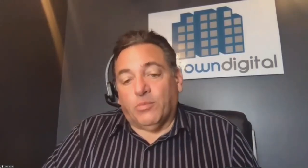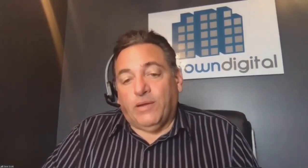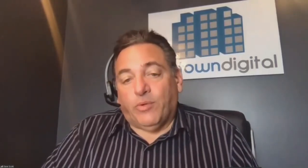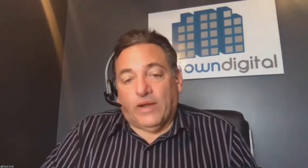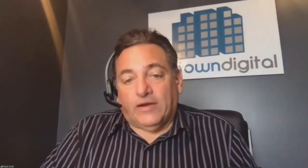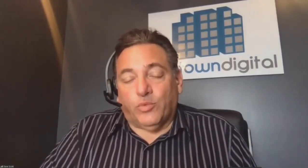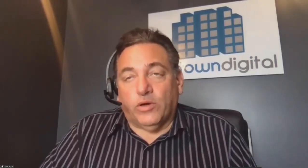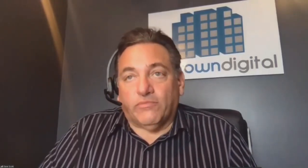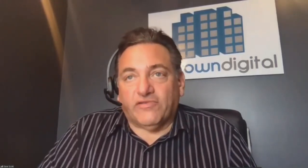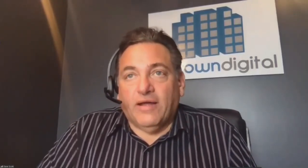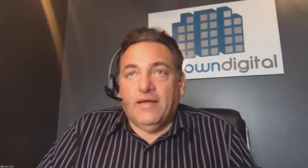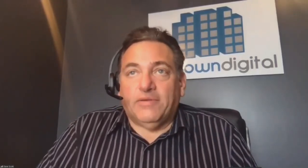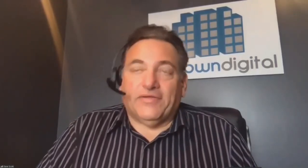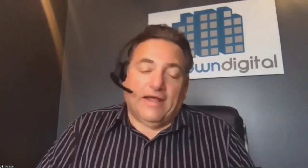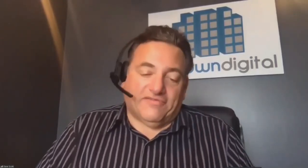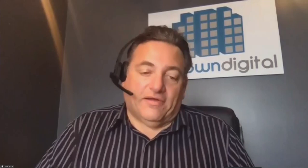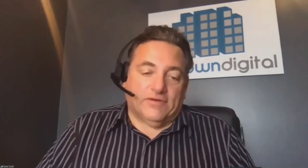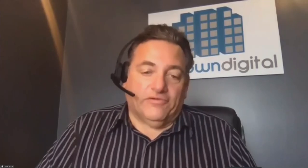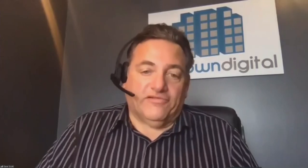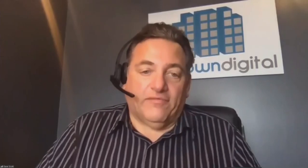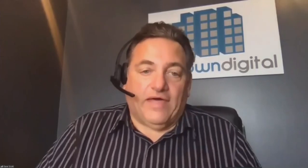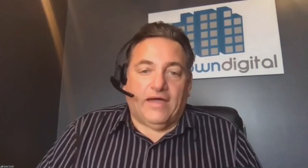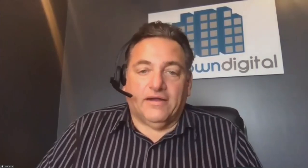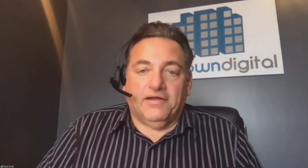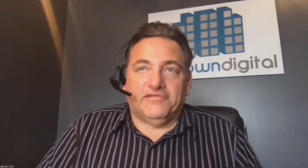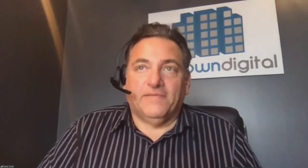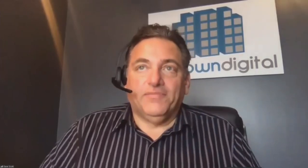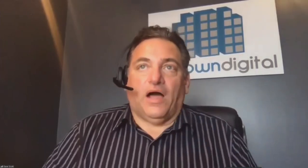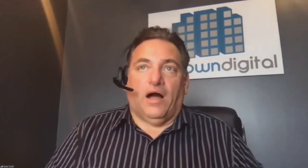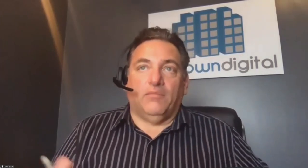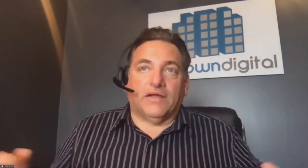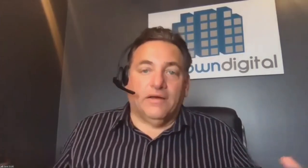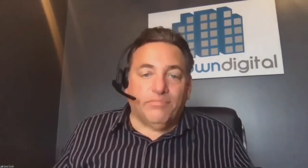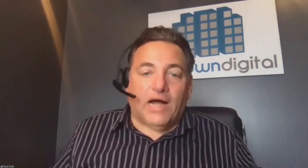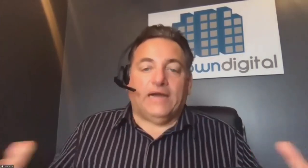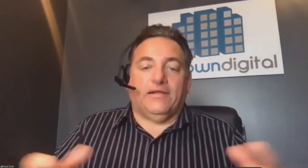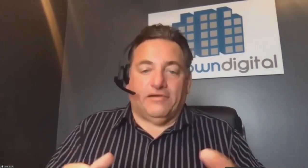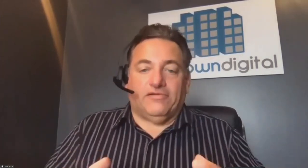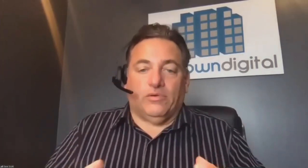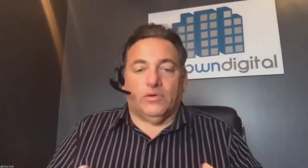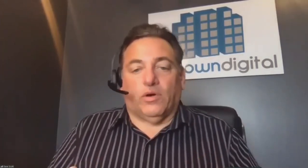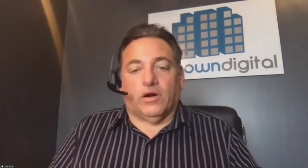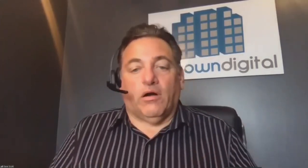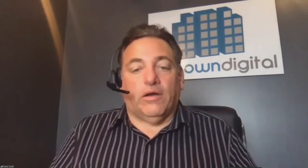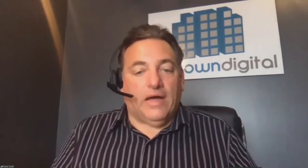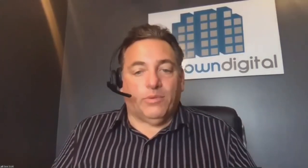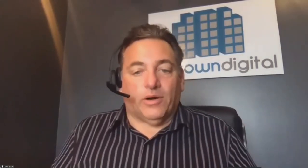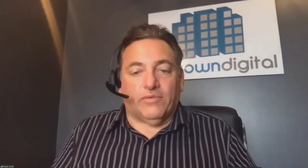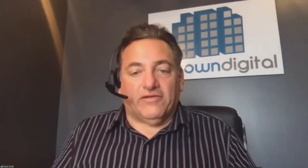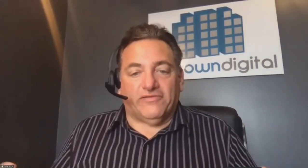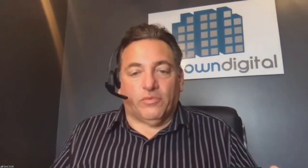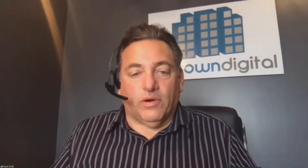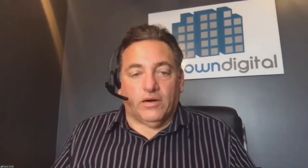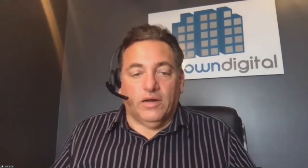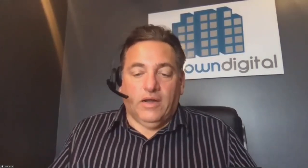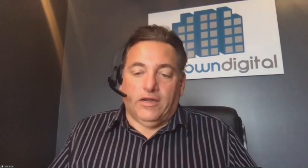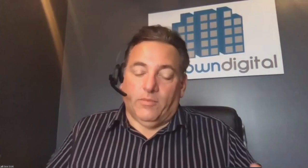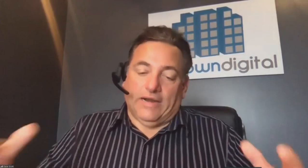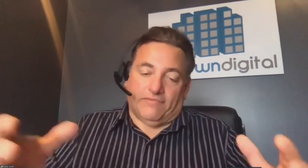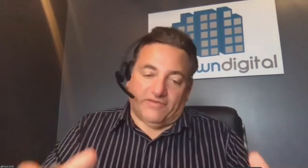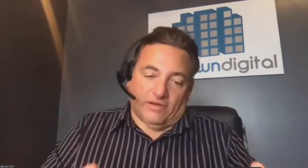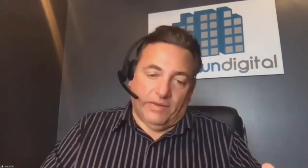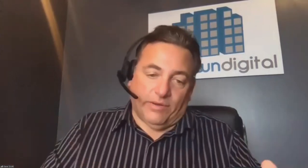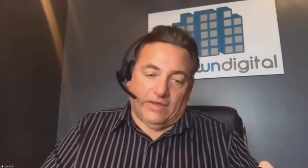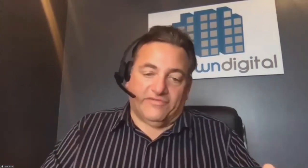the number of people we can get to rooms. But the next evolution of that is combining the two into what are called hybrid events where